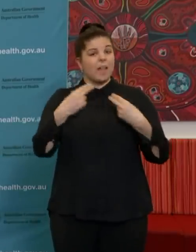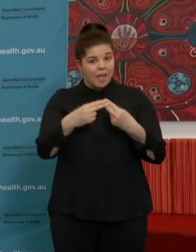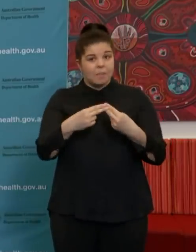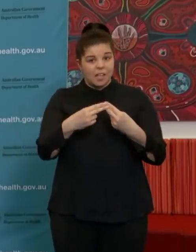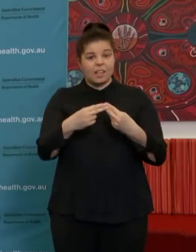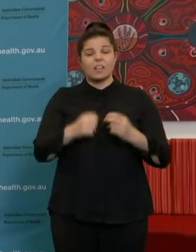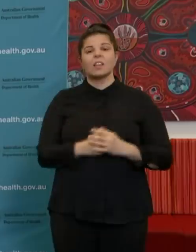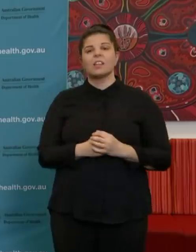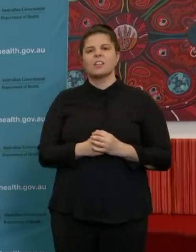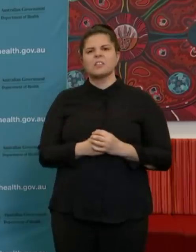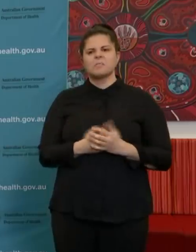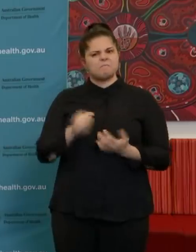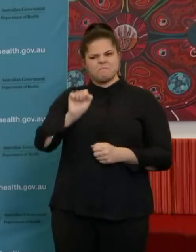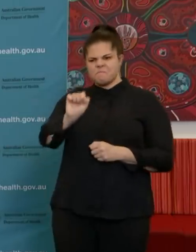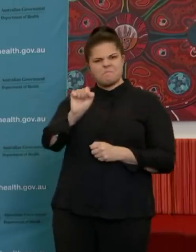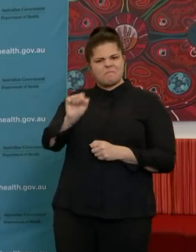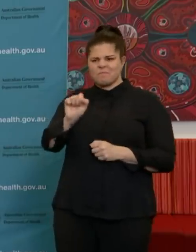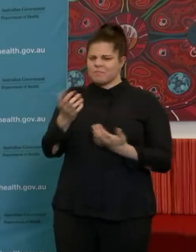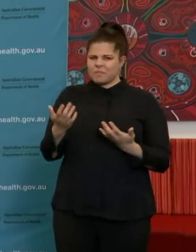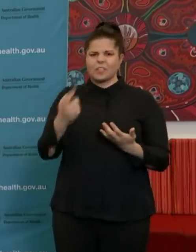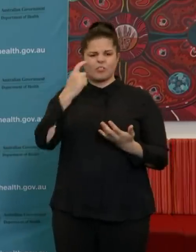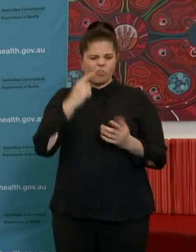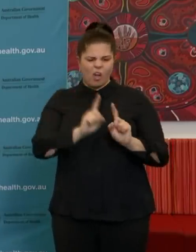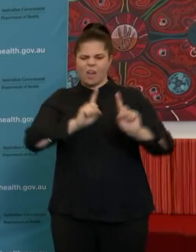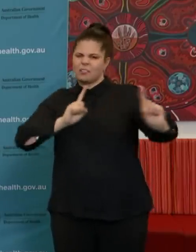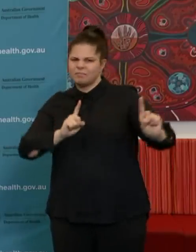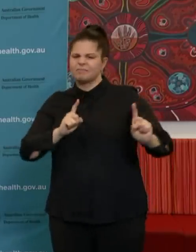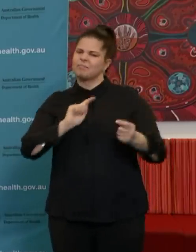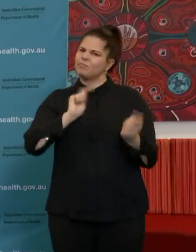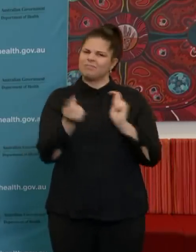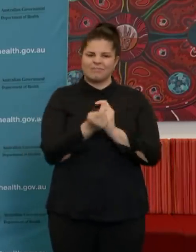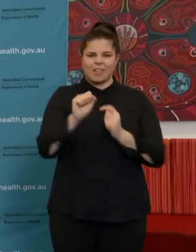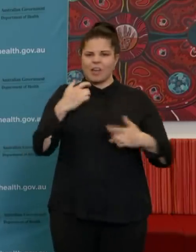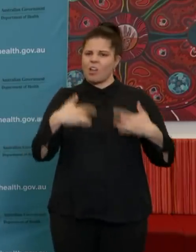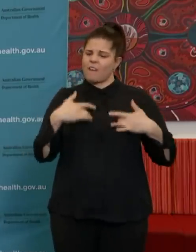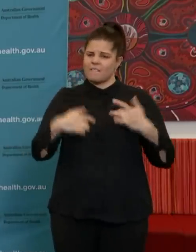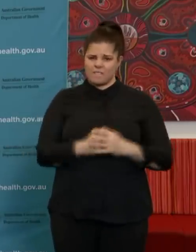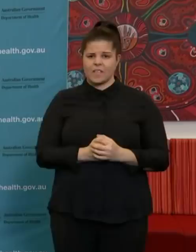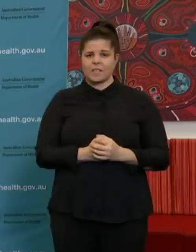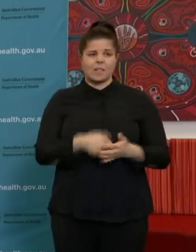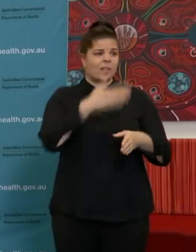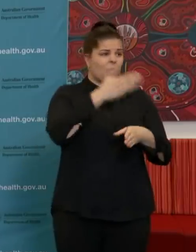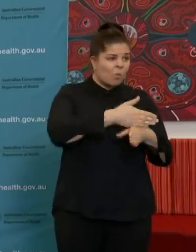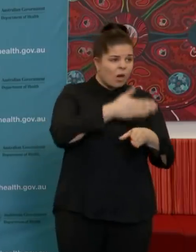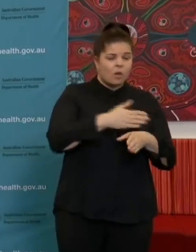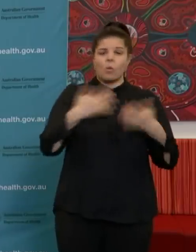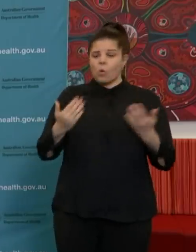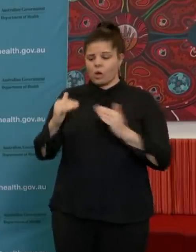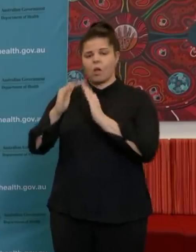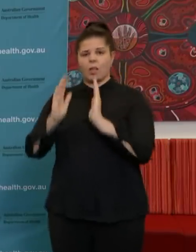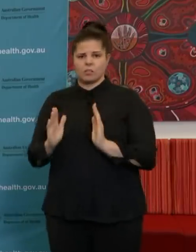living. People are making these adjustments all the time, both in their workplaces and at home.